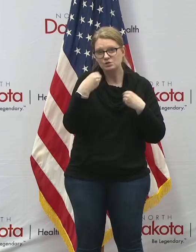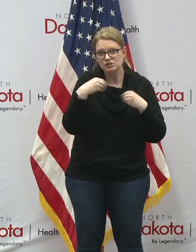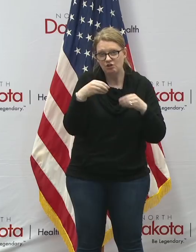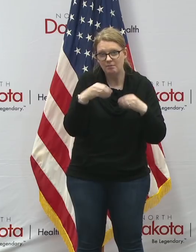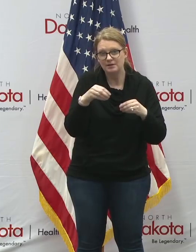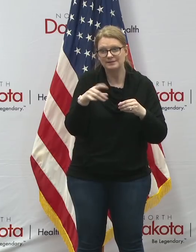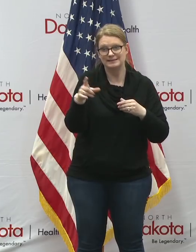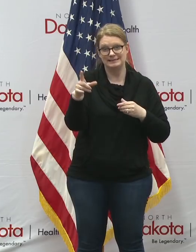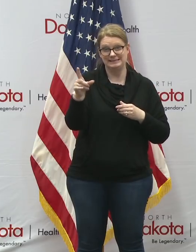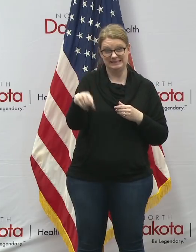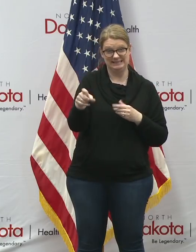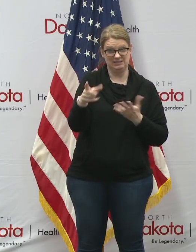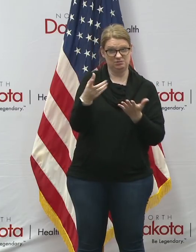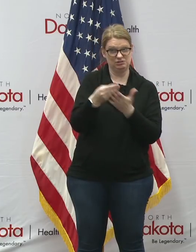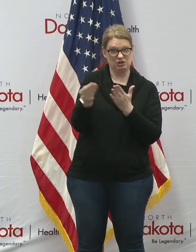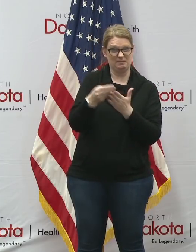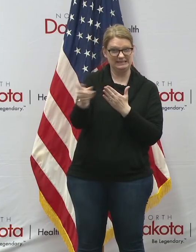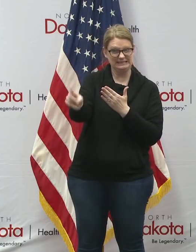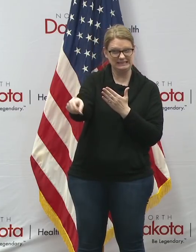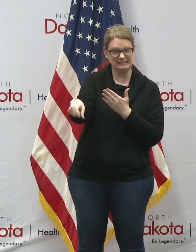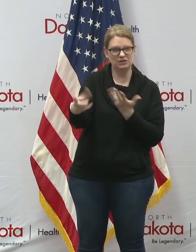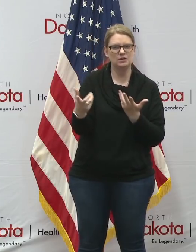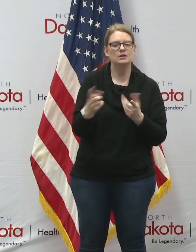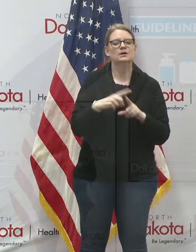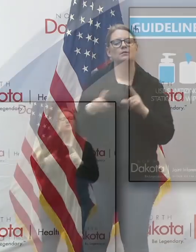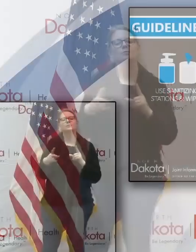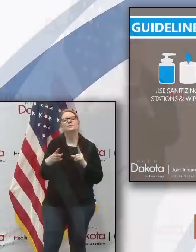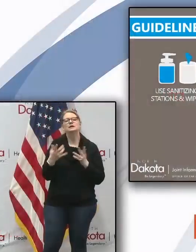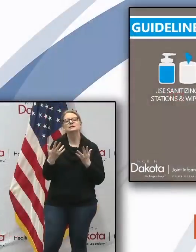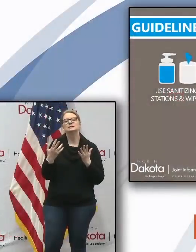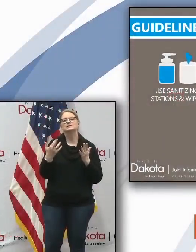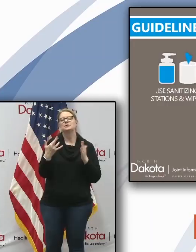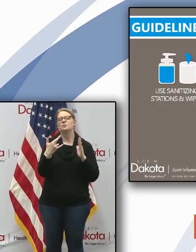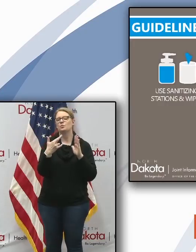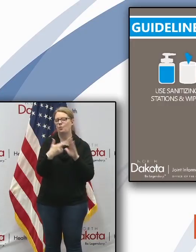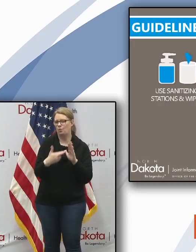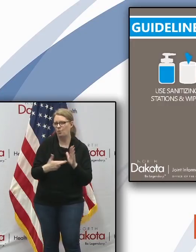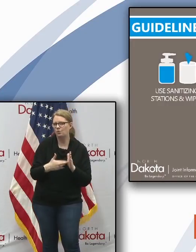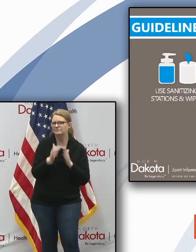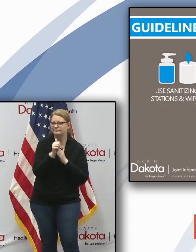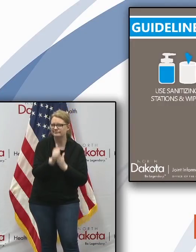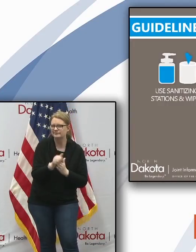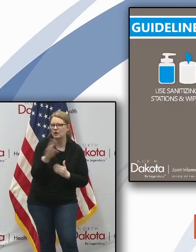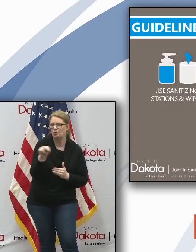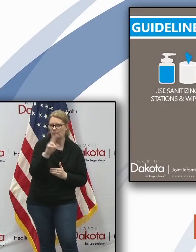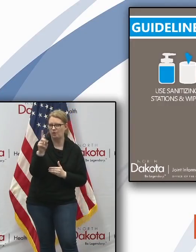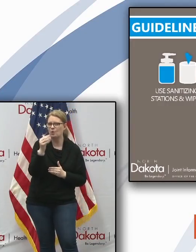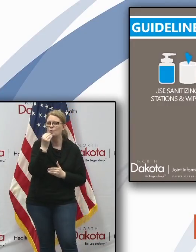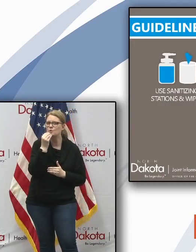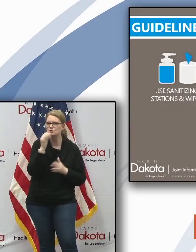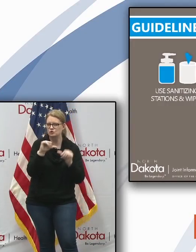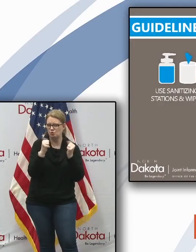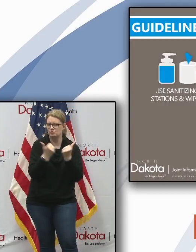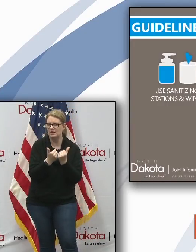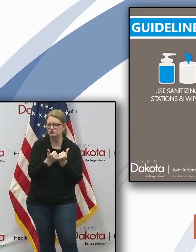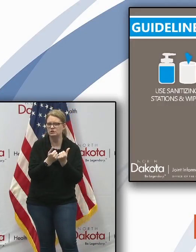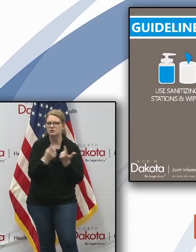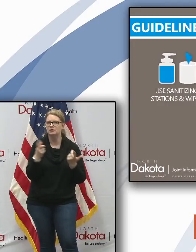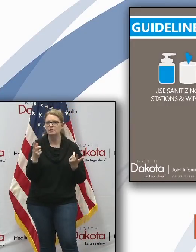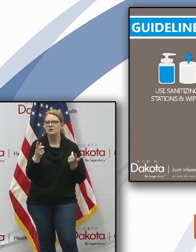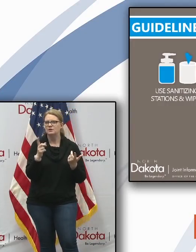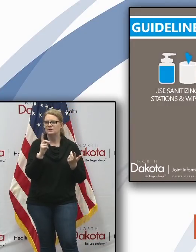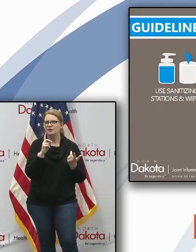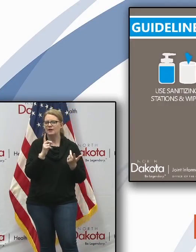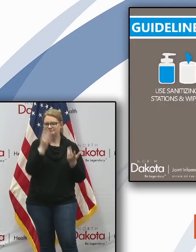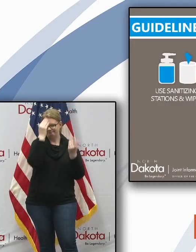is necessary and encouraged that there are some guidelines that the uh the north dakota grocery association wants us to help get out because